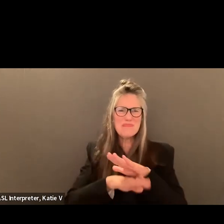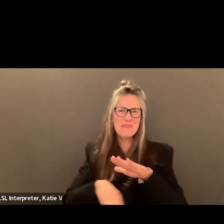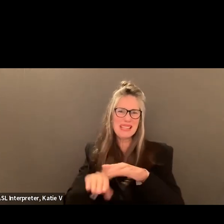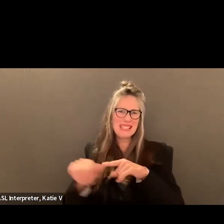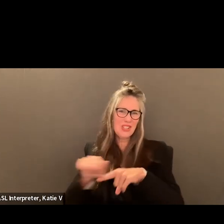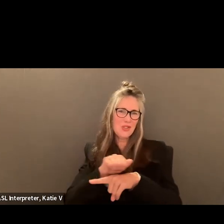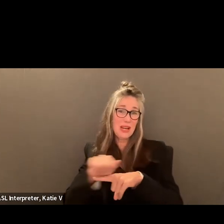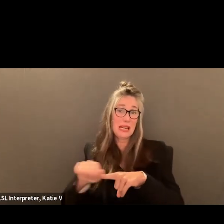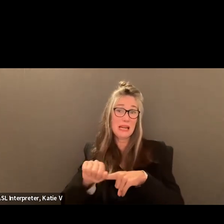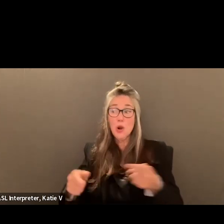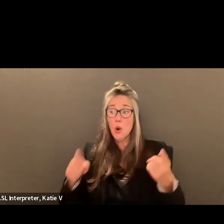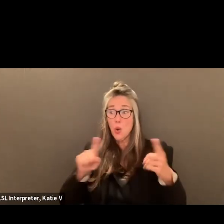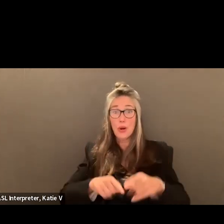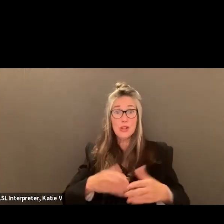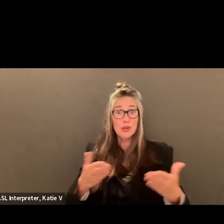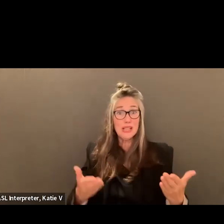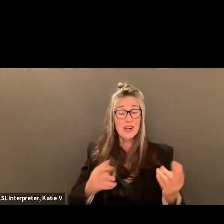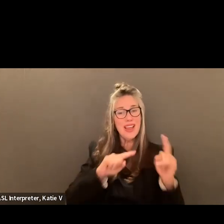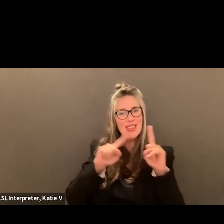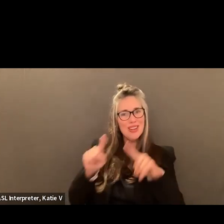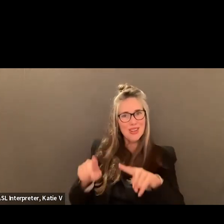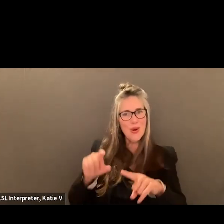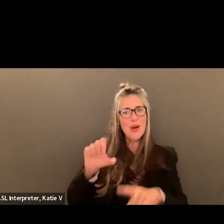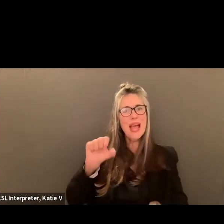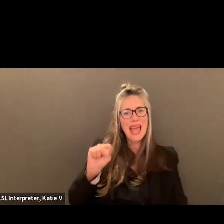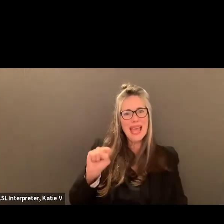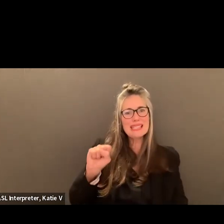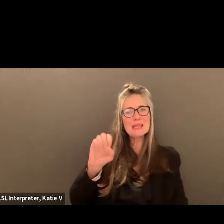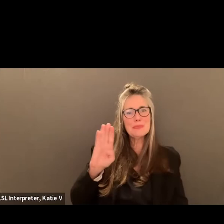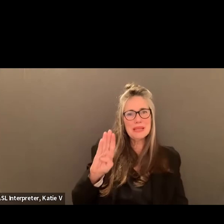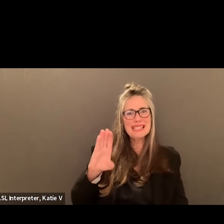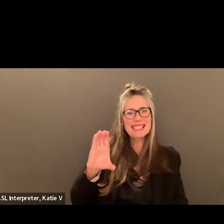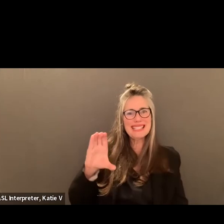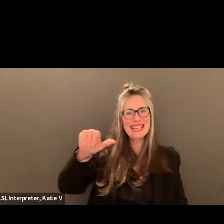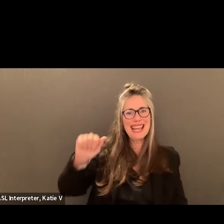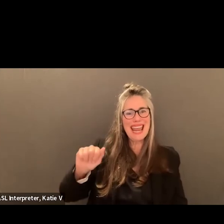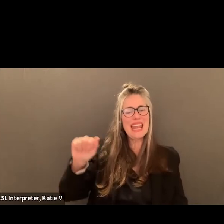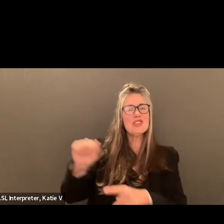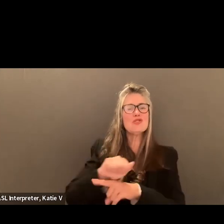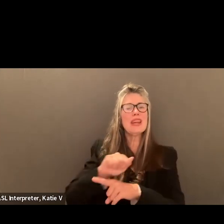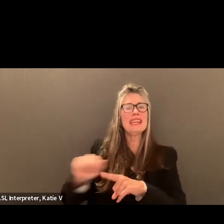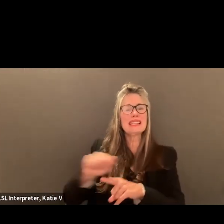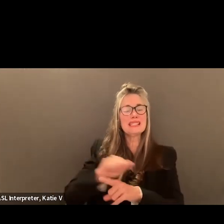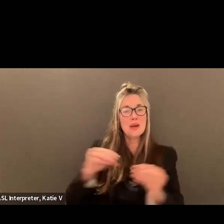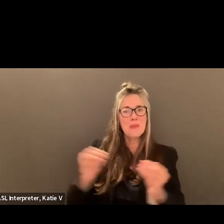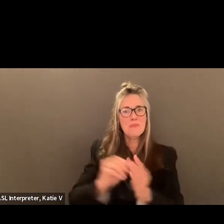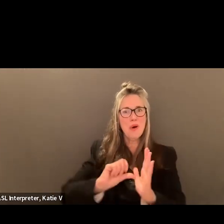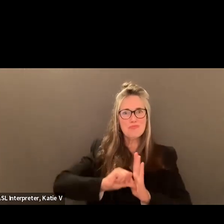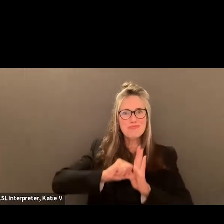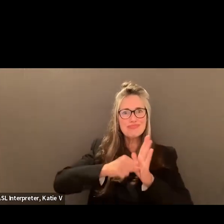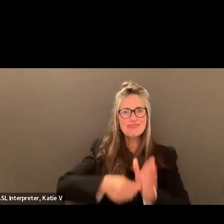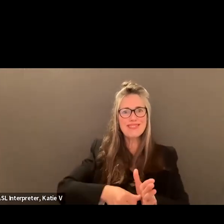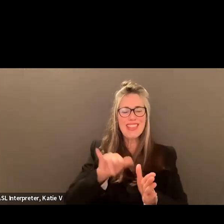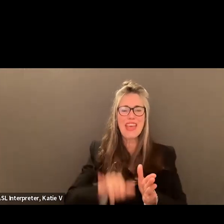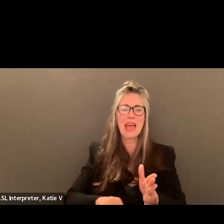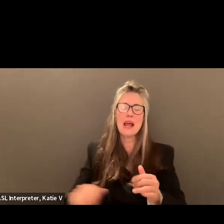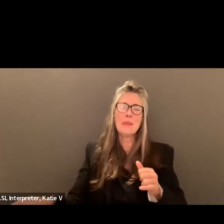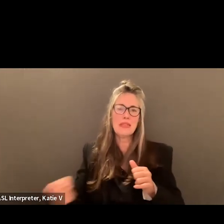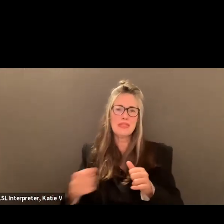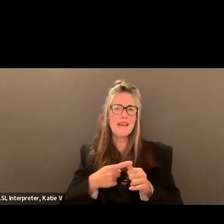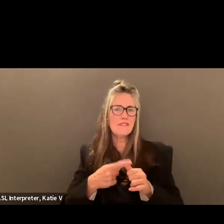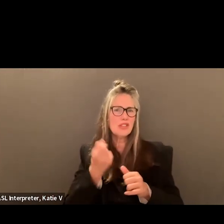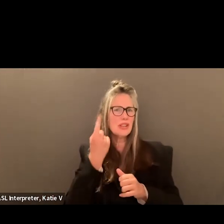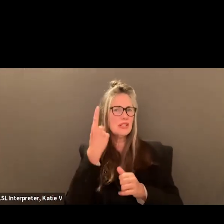you know, once you're here and we go to the actual CESBA training, that just further affirms that. But to have that initial understanding is